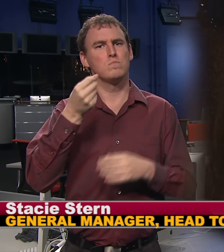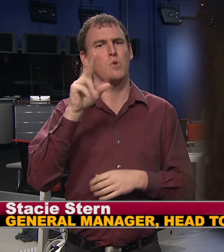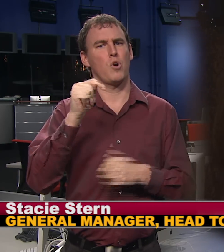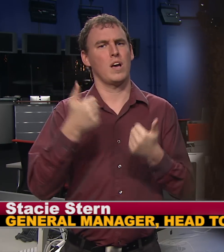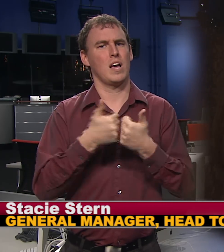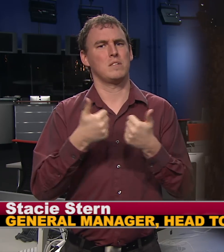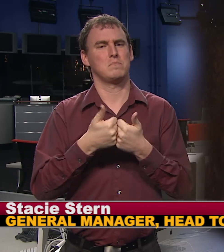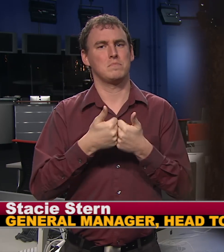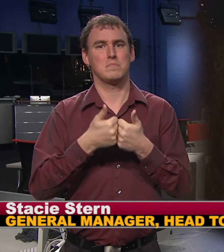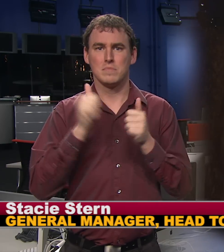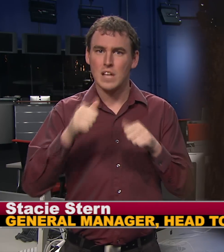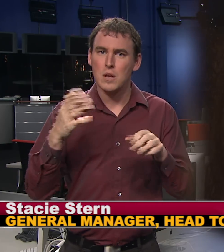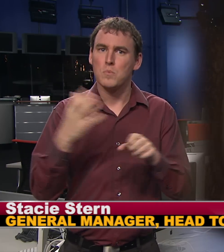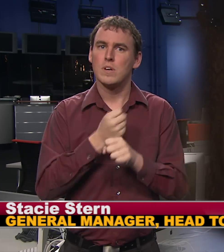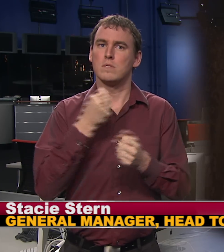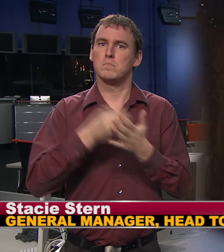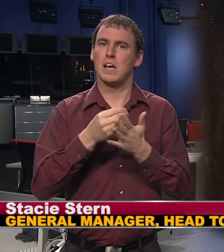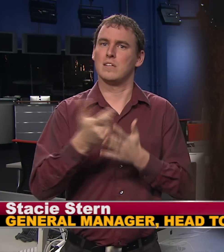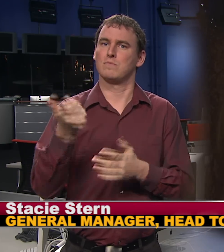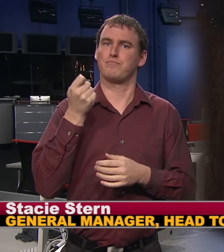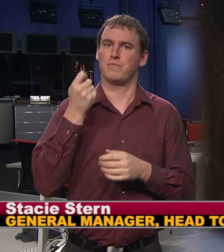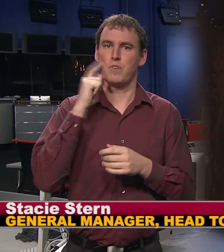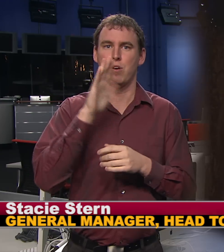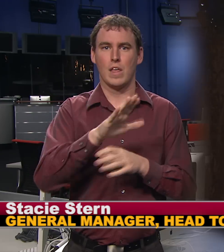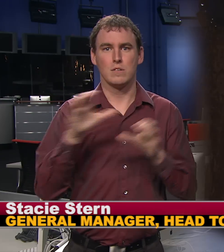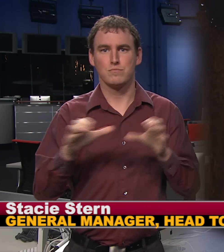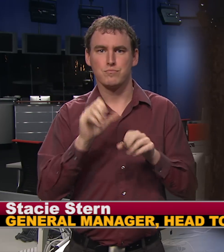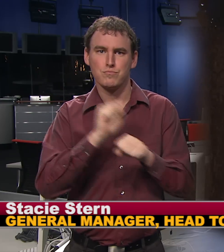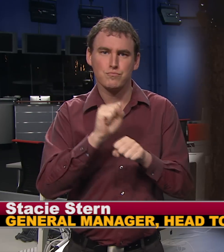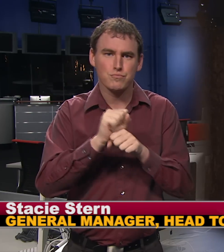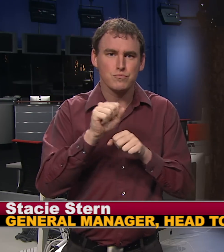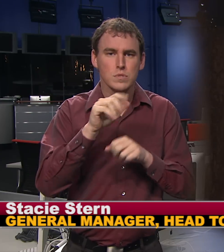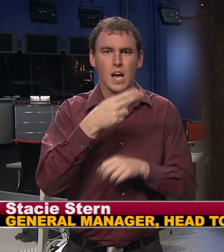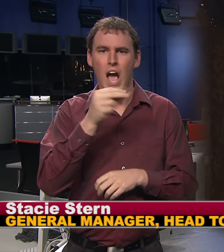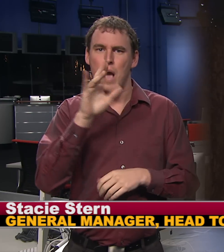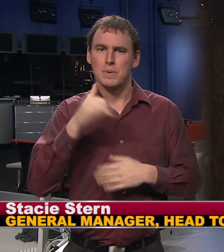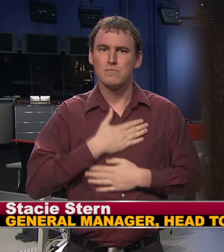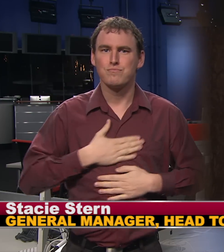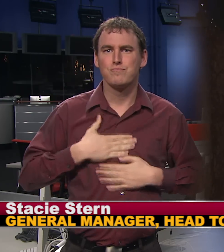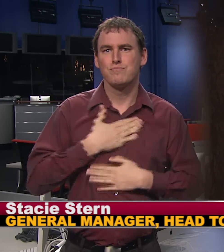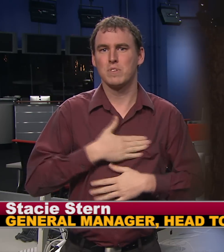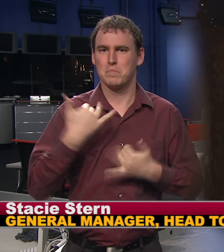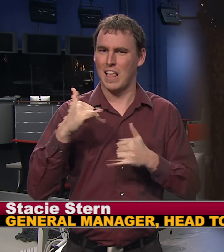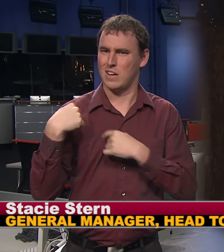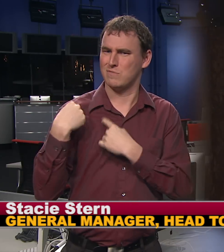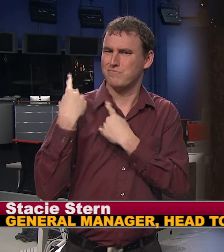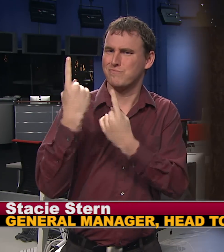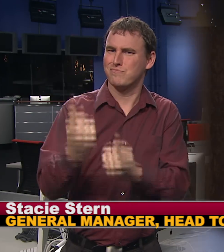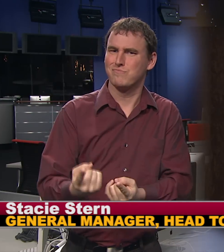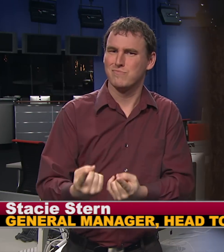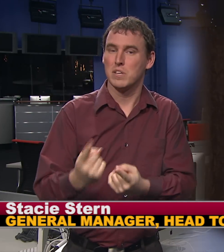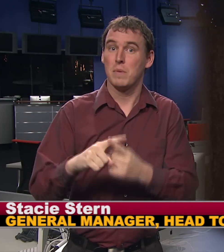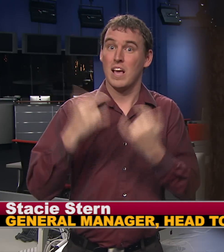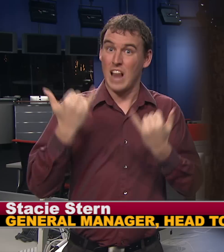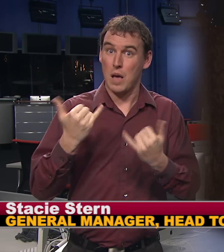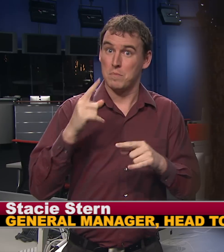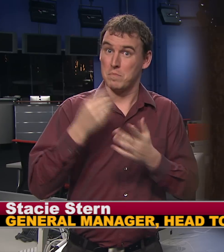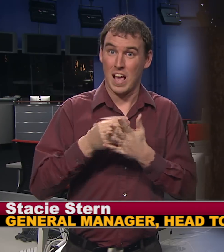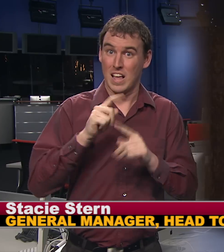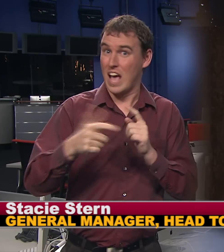fantasy sports games, be able to win prizes for their performance, and enjoy a hobby that they are probably already playing and just unable